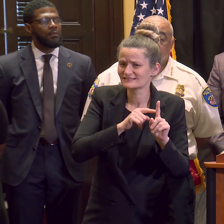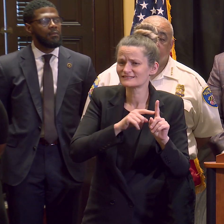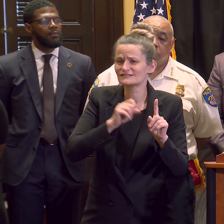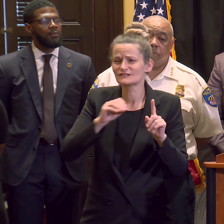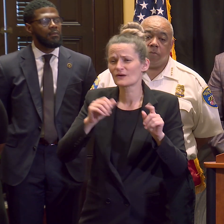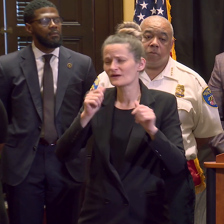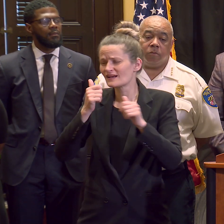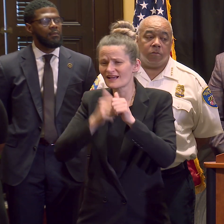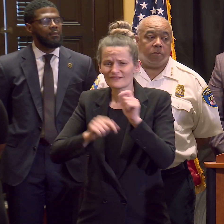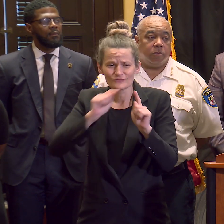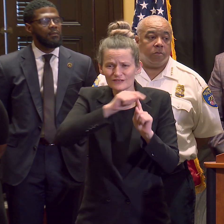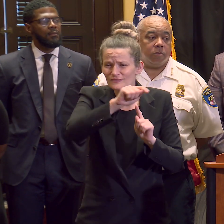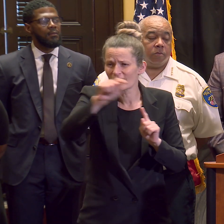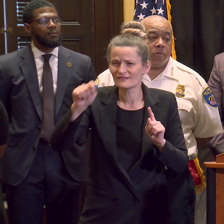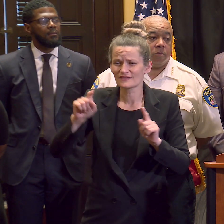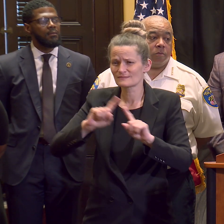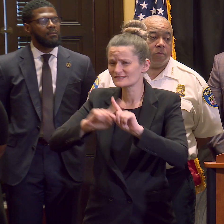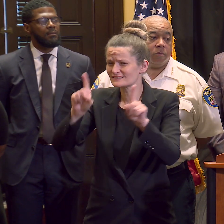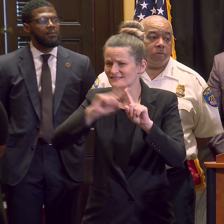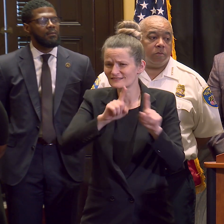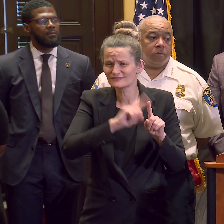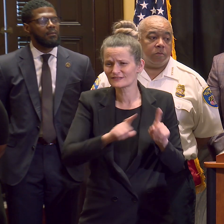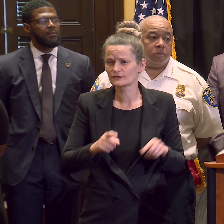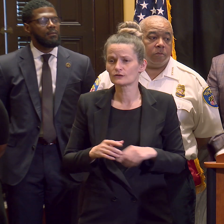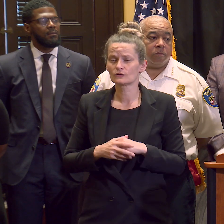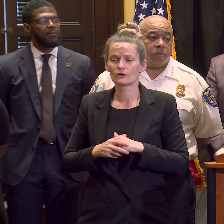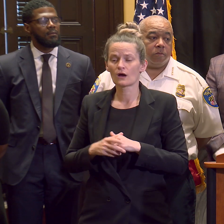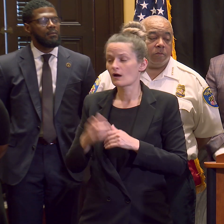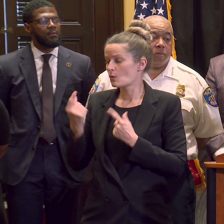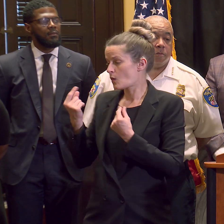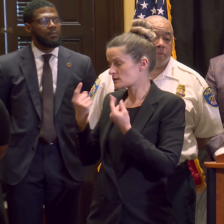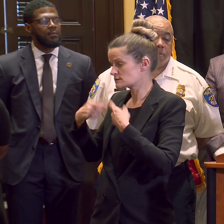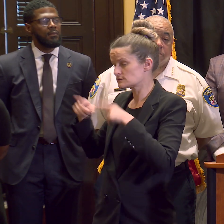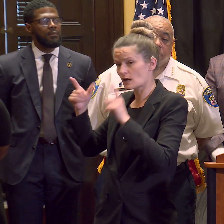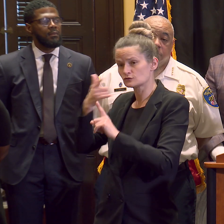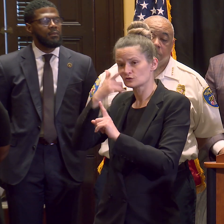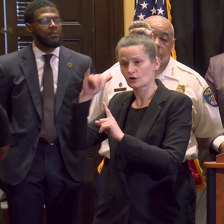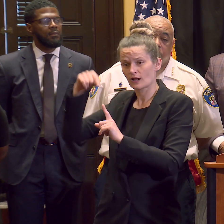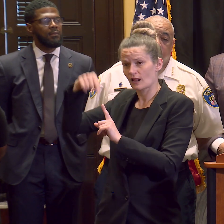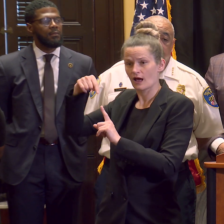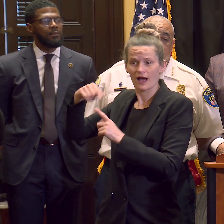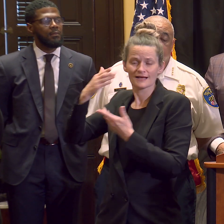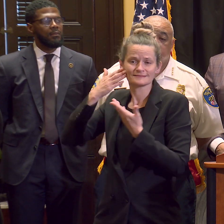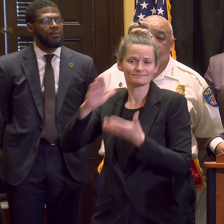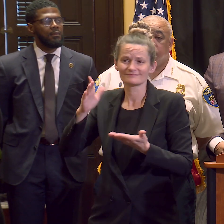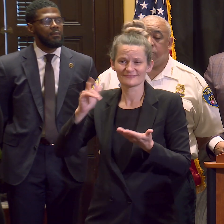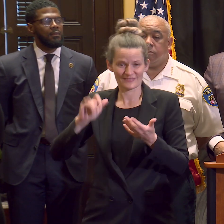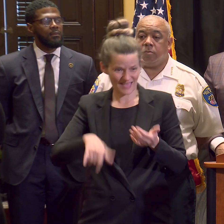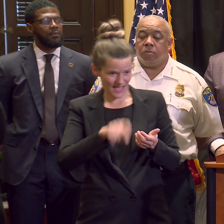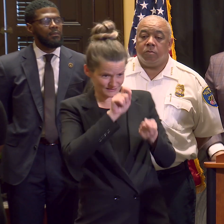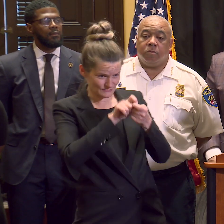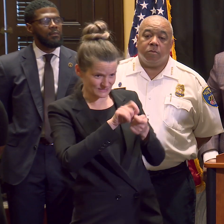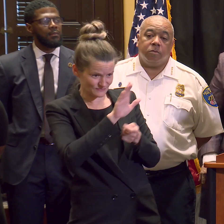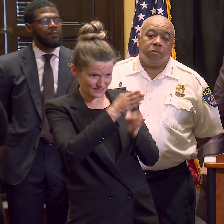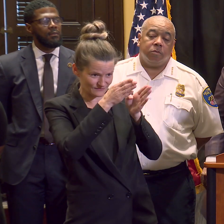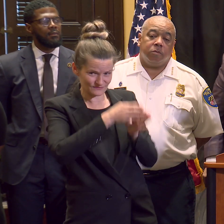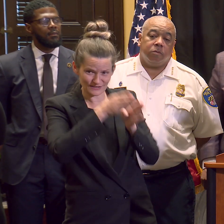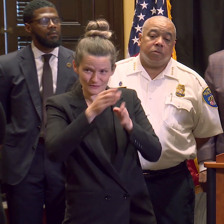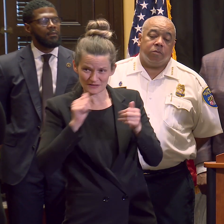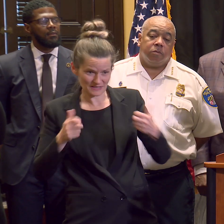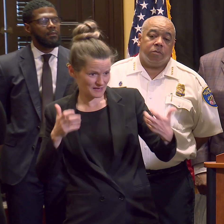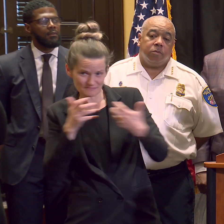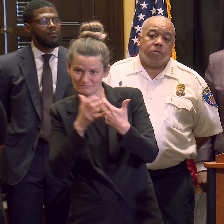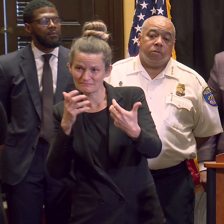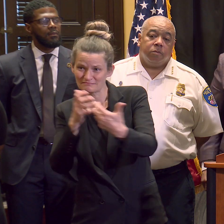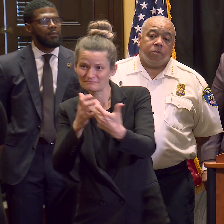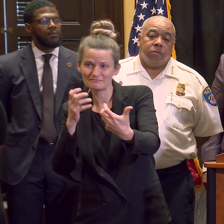right? And what that success looks like is, are you able to get that particular individual needs that they need to be in